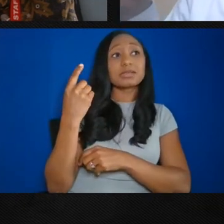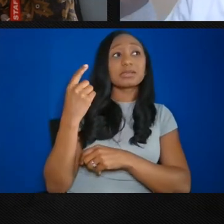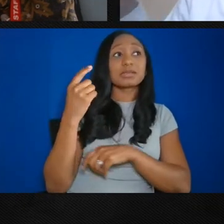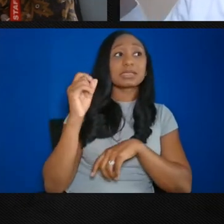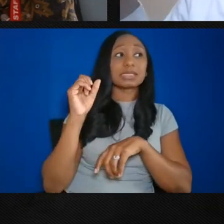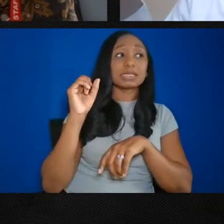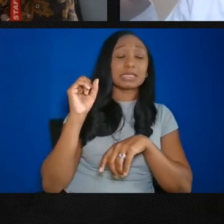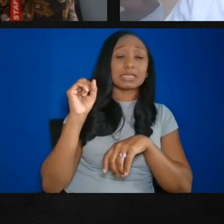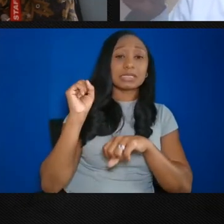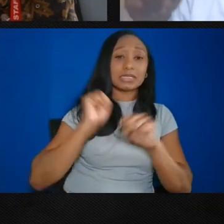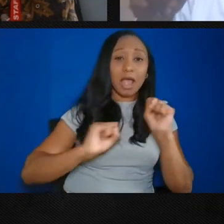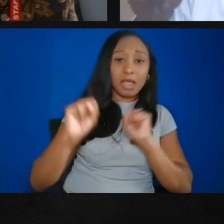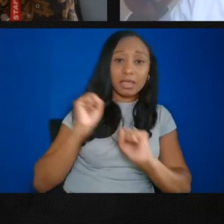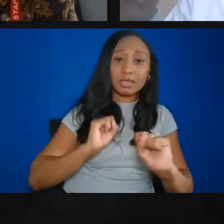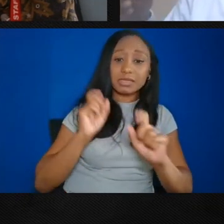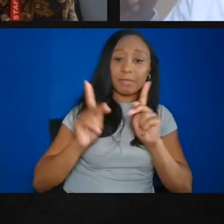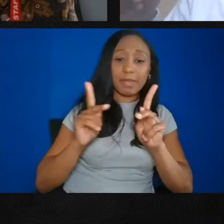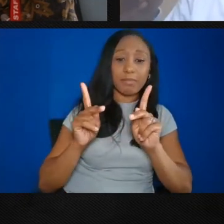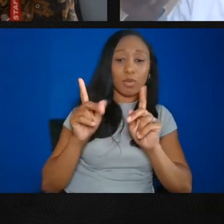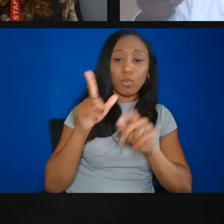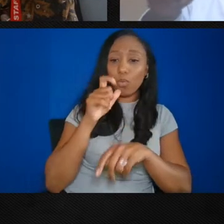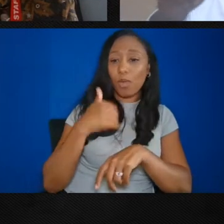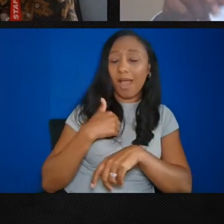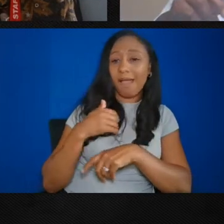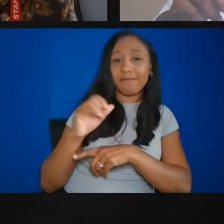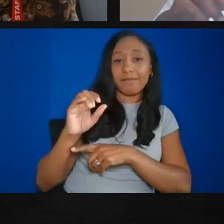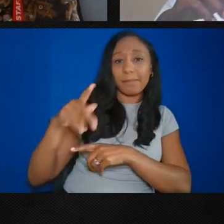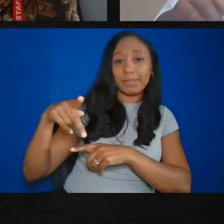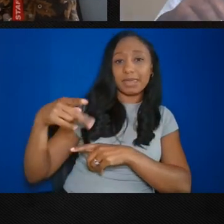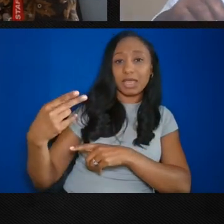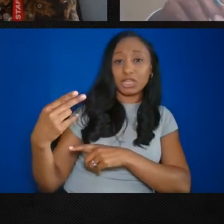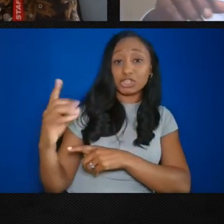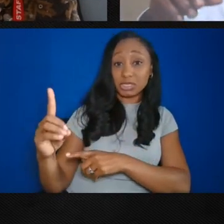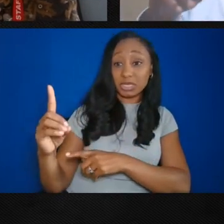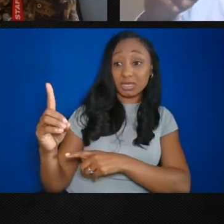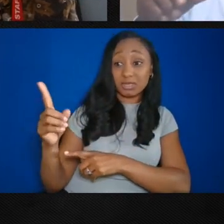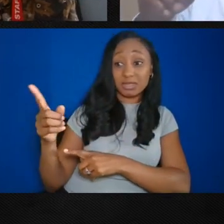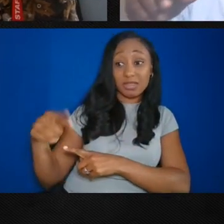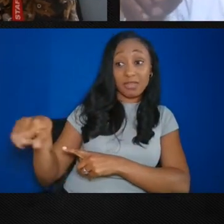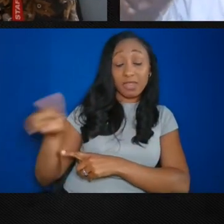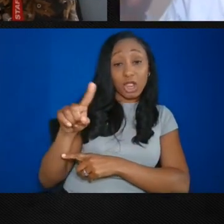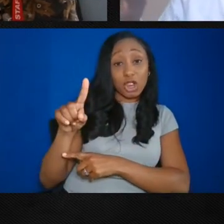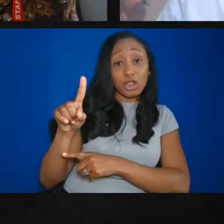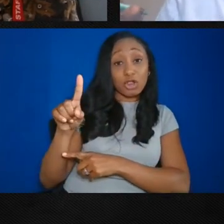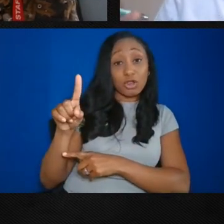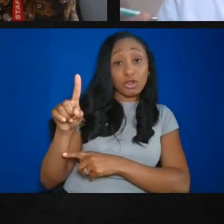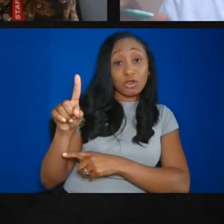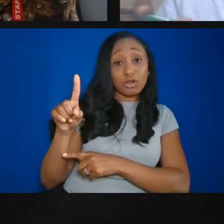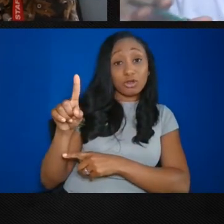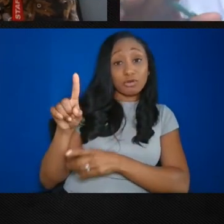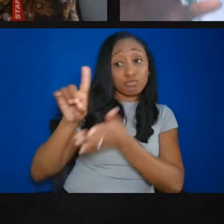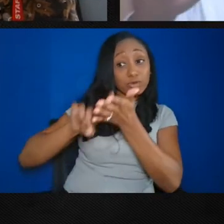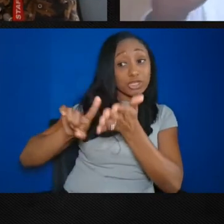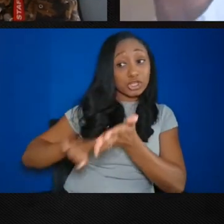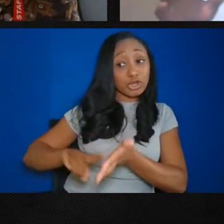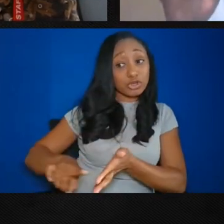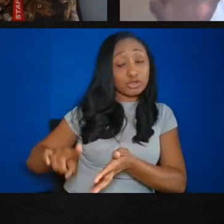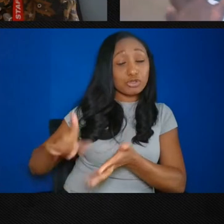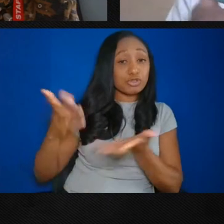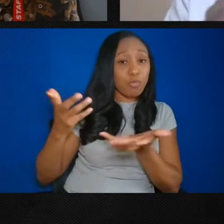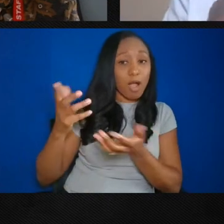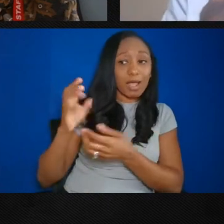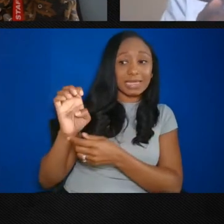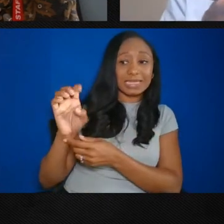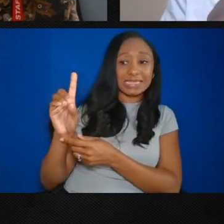PhD postdoctorates out of Hampton University, and their research is eDNA. Well, when I